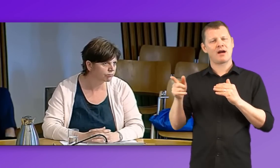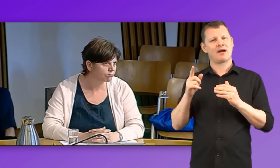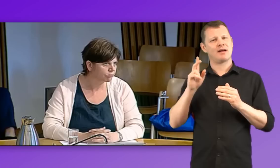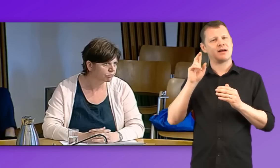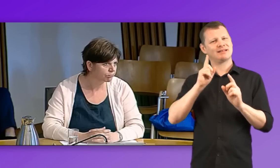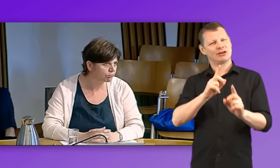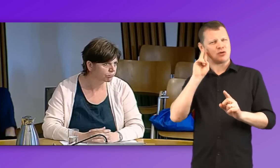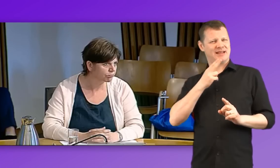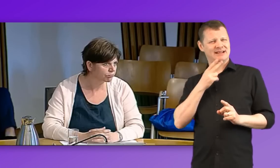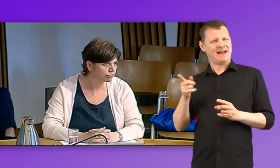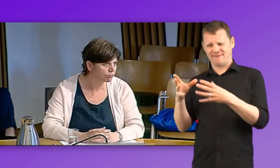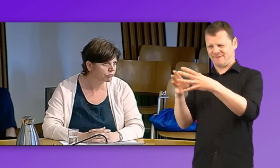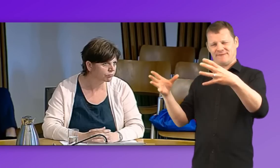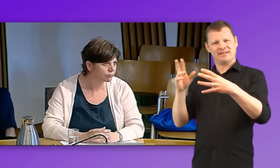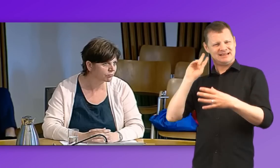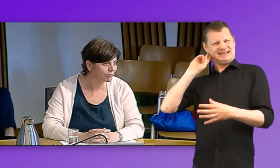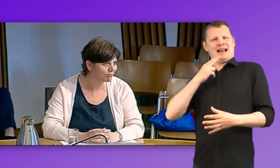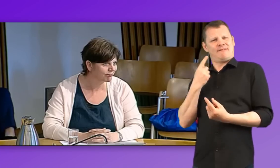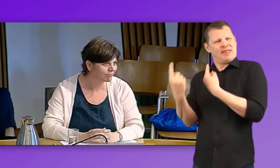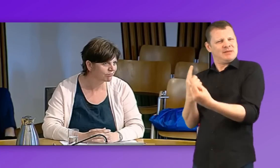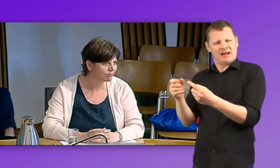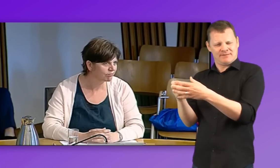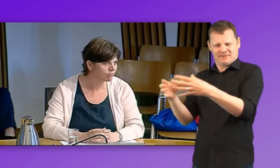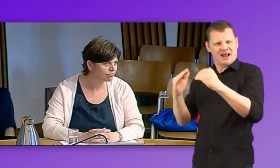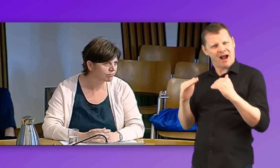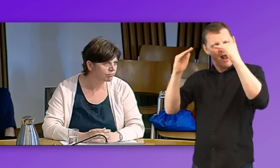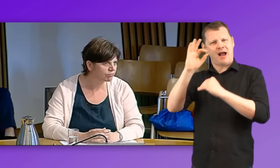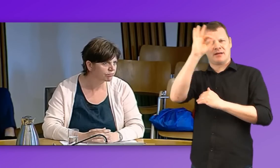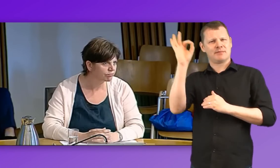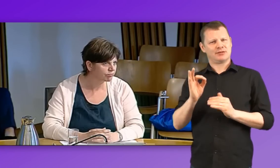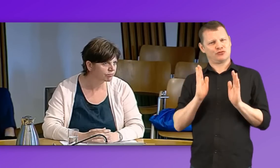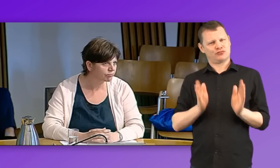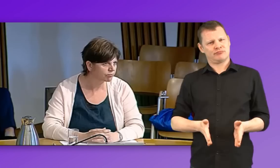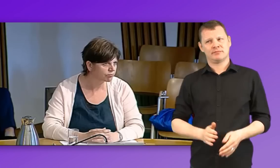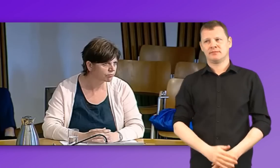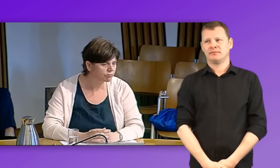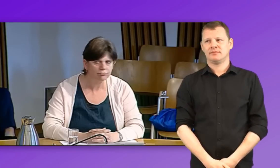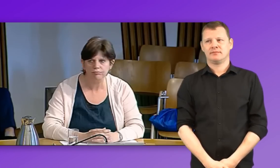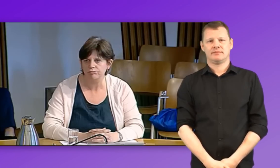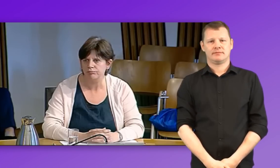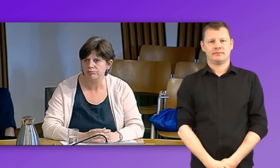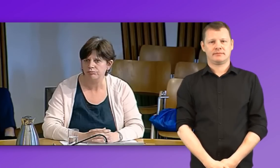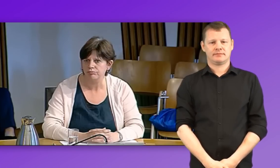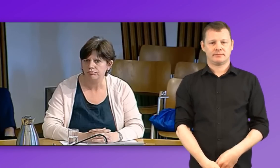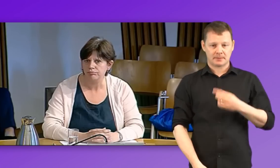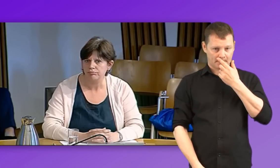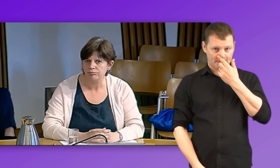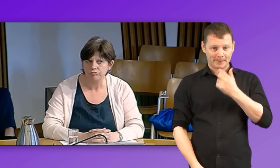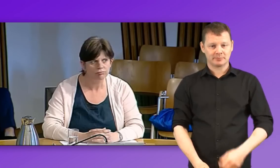population that are deaf to a much higher level. Thank you. Heather?